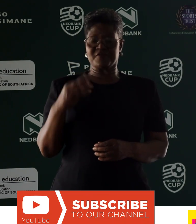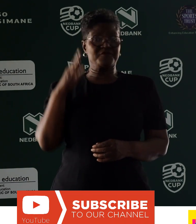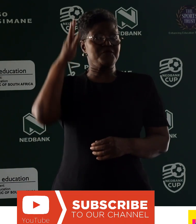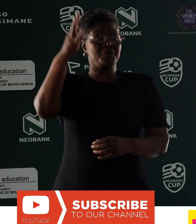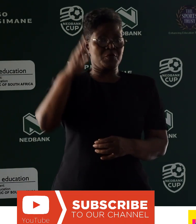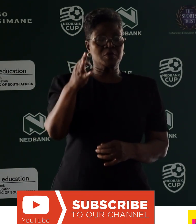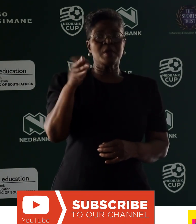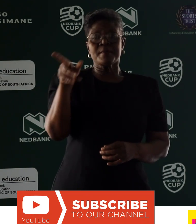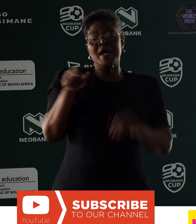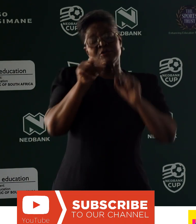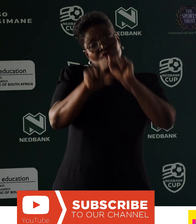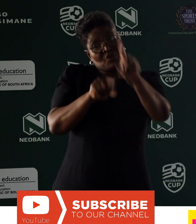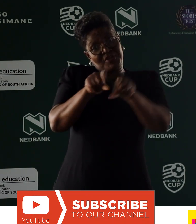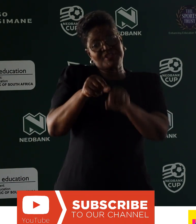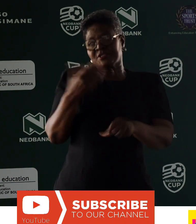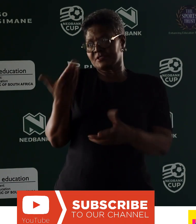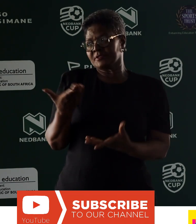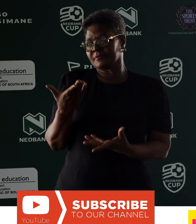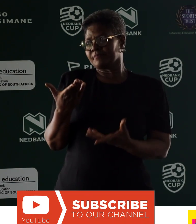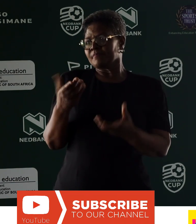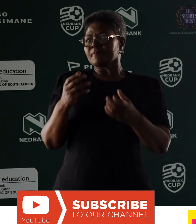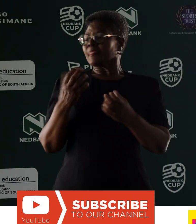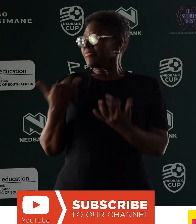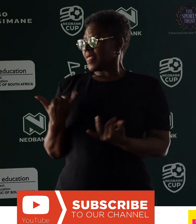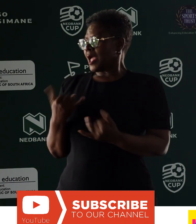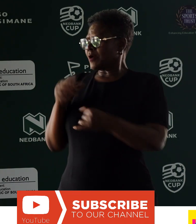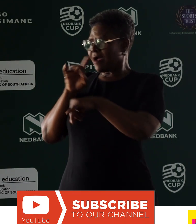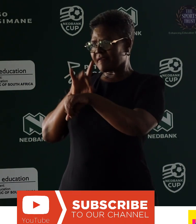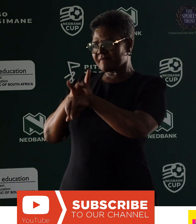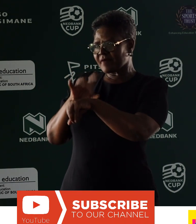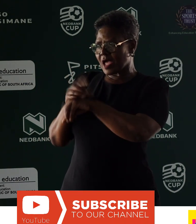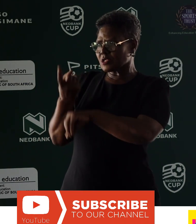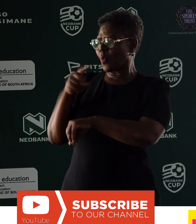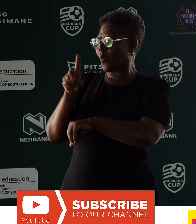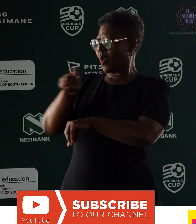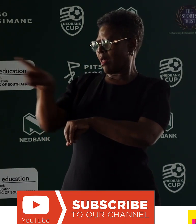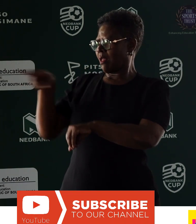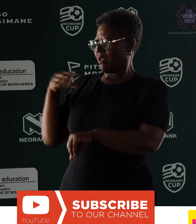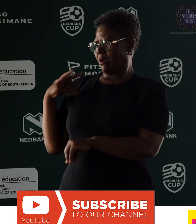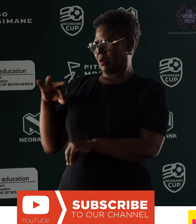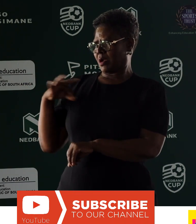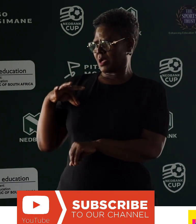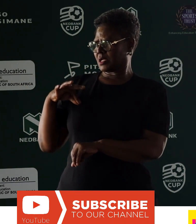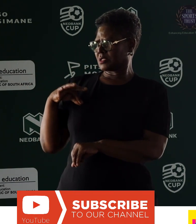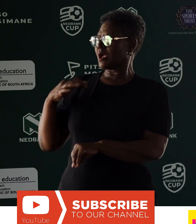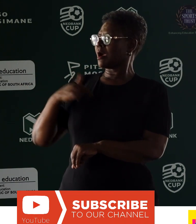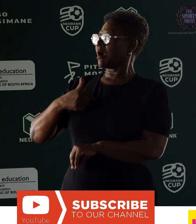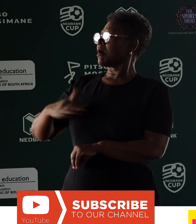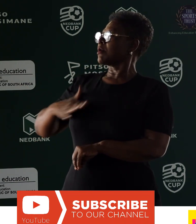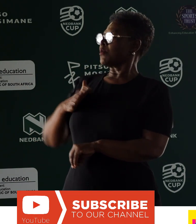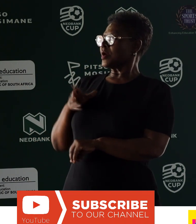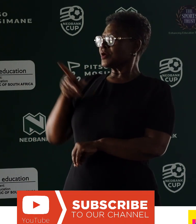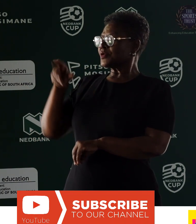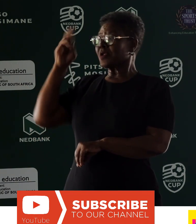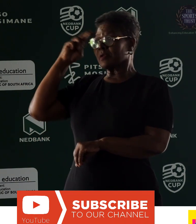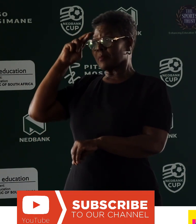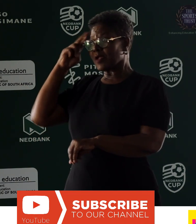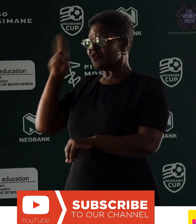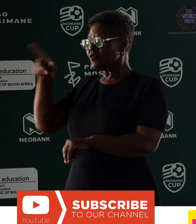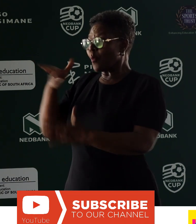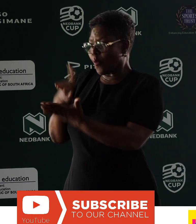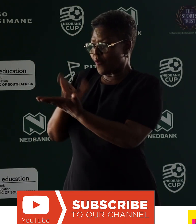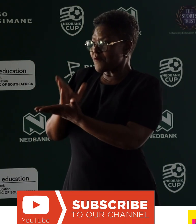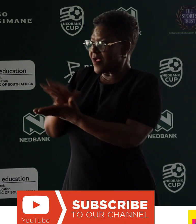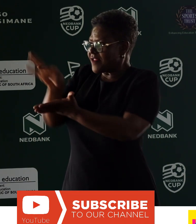those choices. There's a piece of advice to all the students. I need to remind them that we have the right to vote and